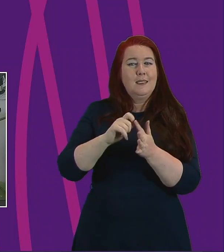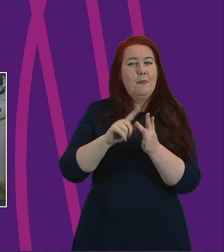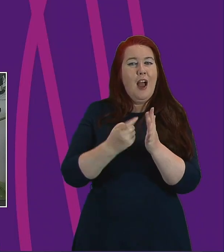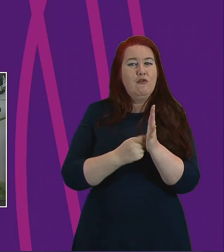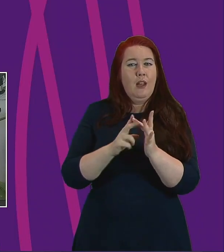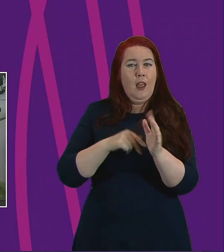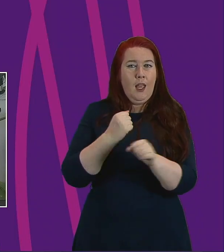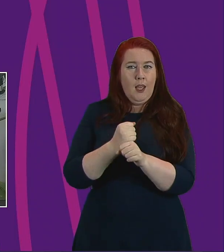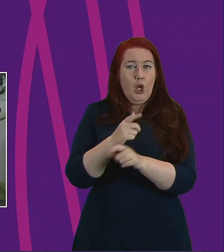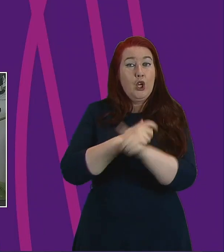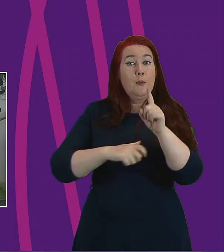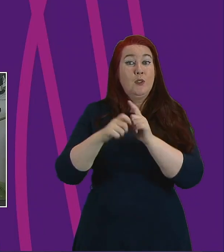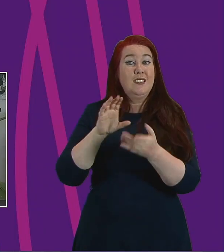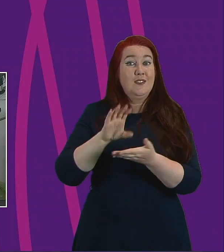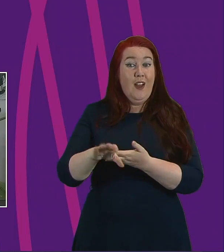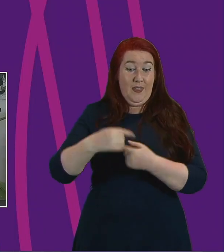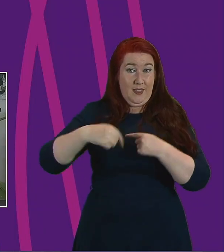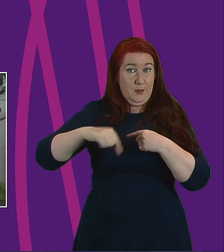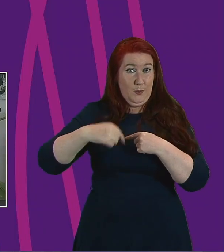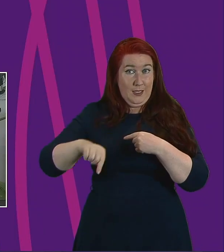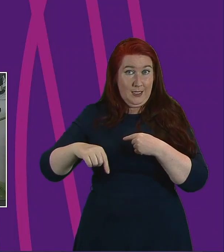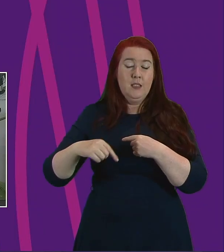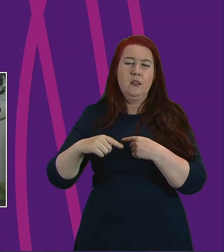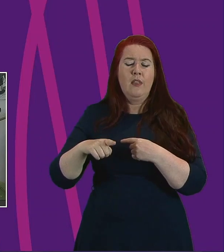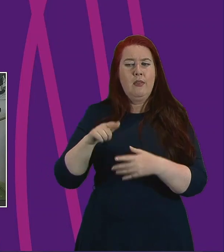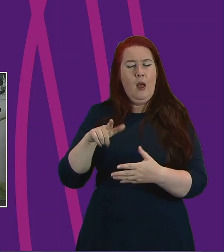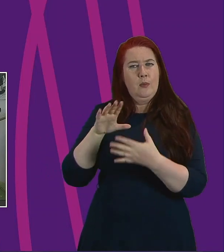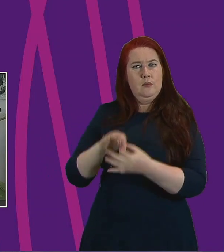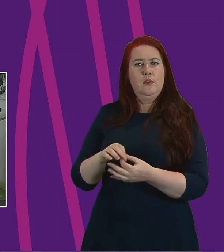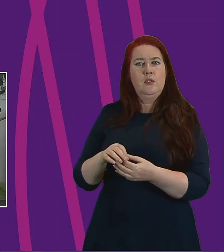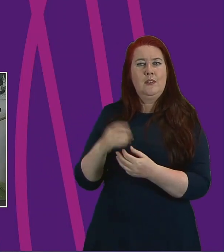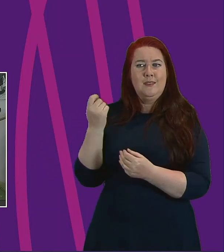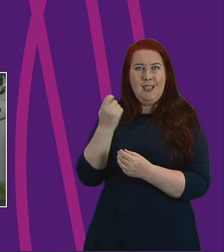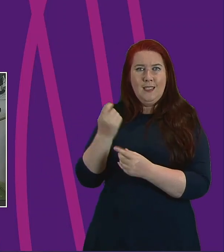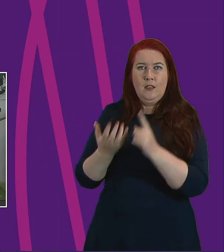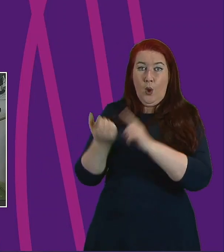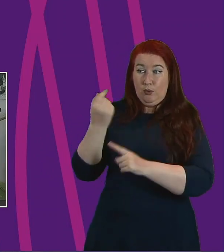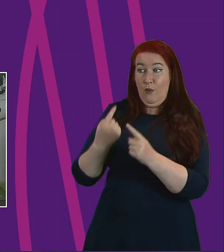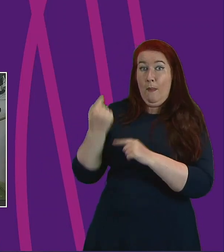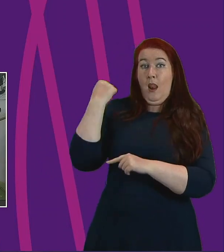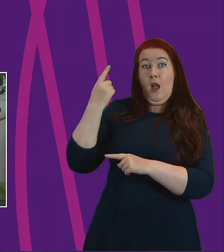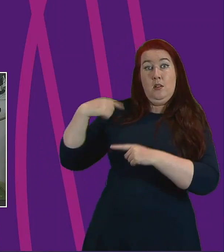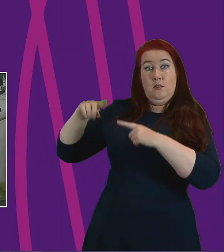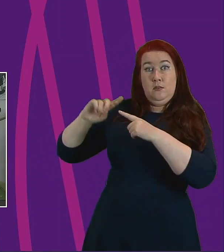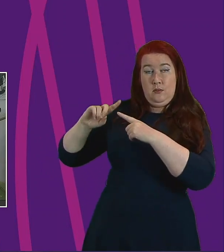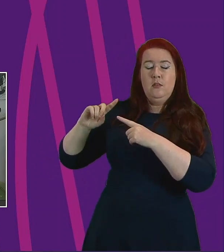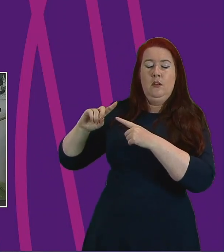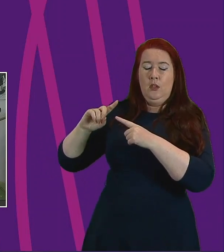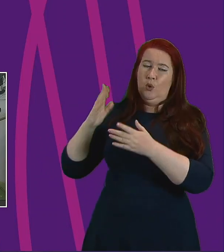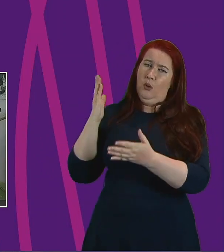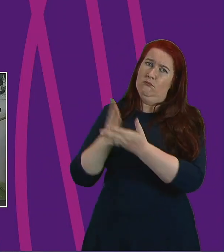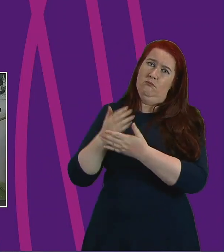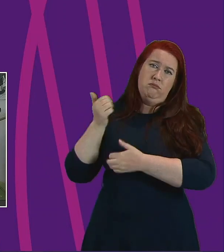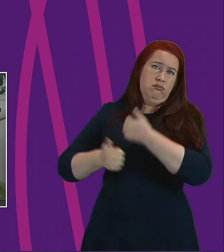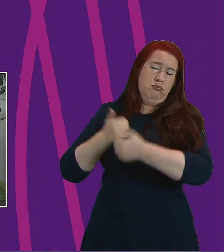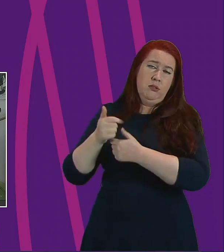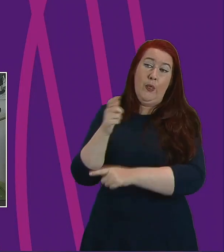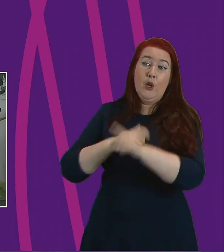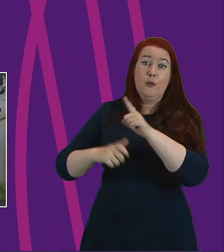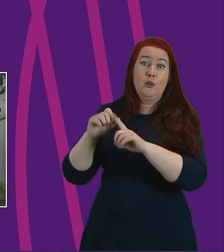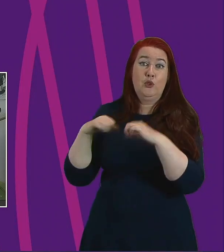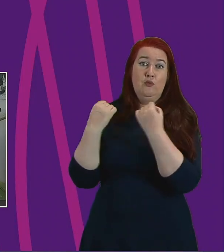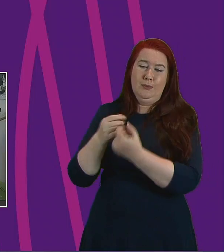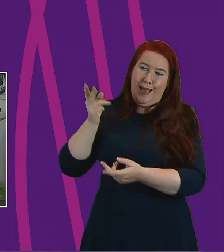week. These awards were based on the success and outcomes of the last round, so it is a huge tribute to the community groups